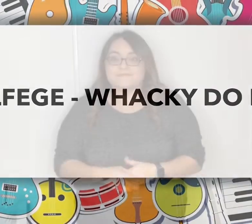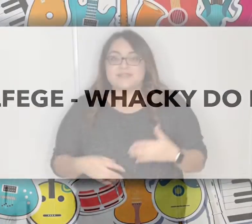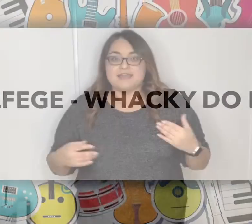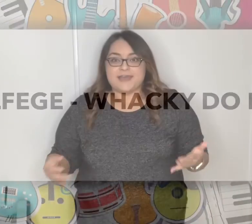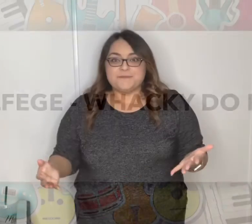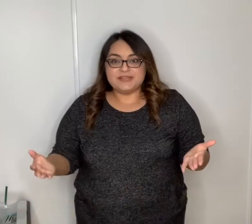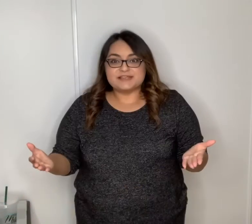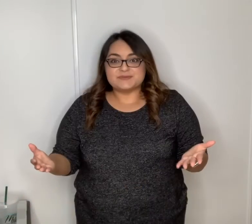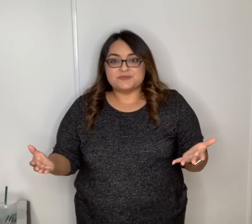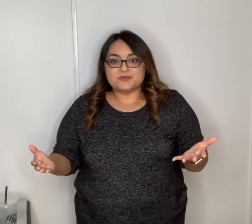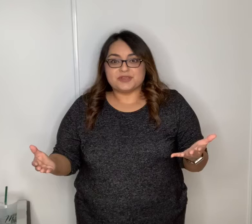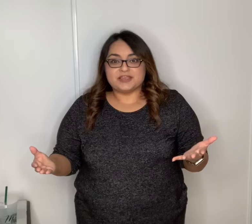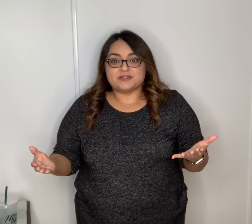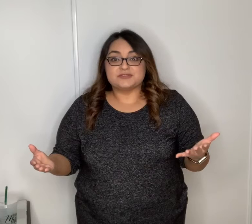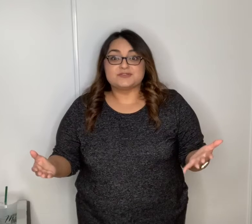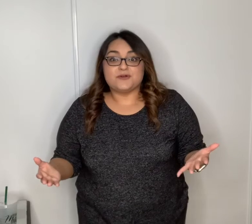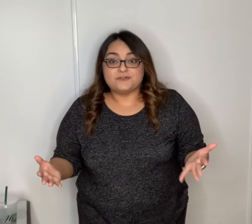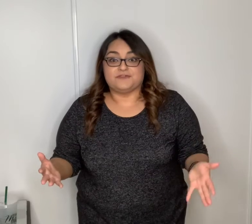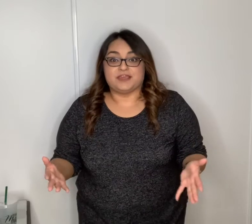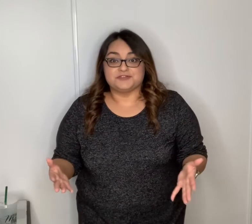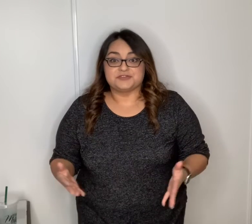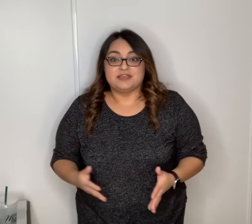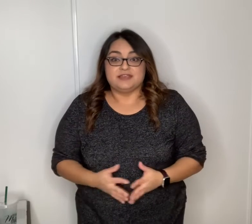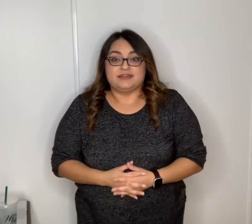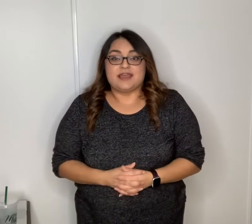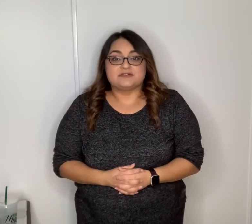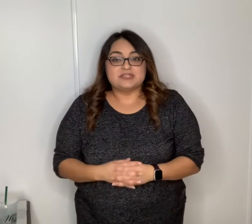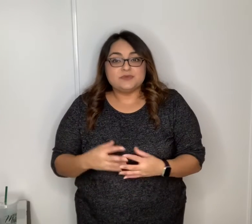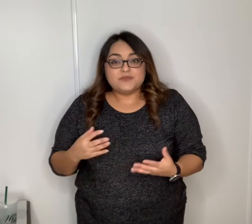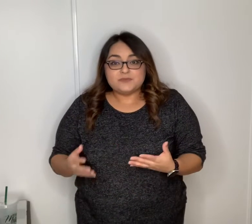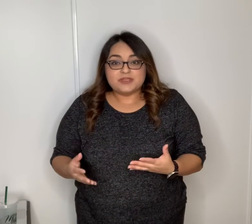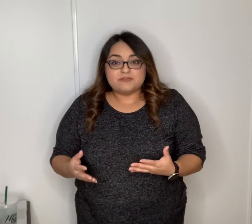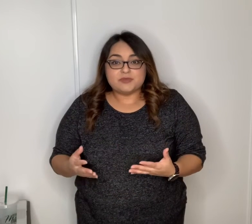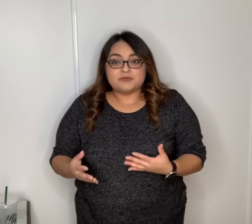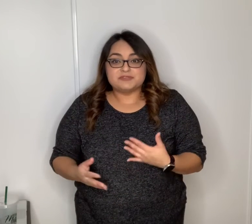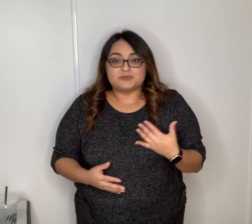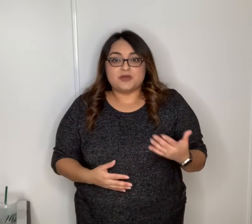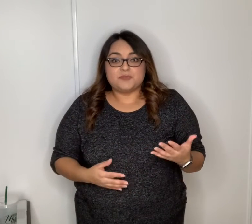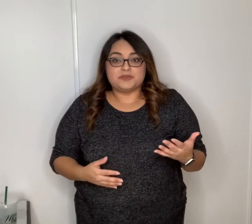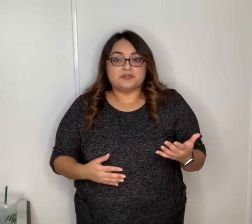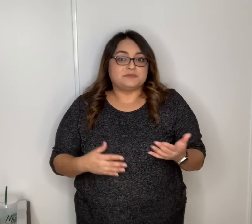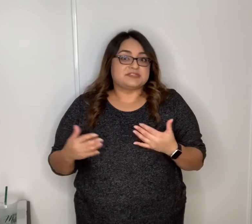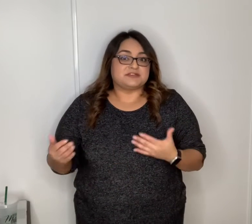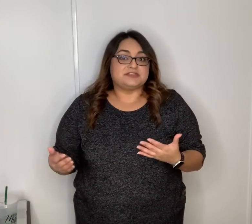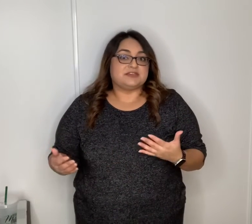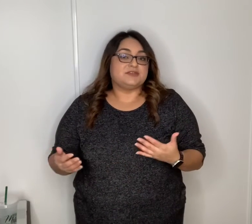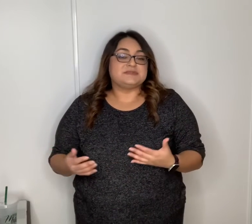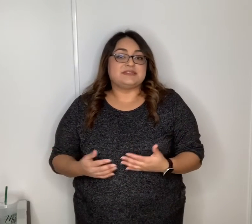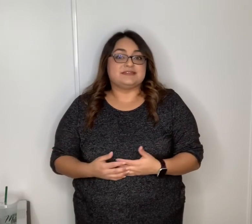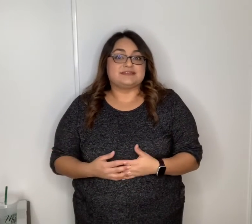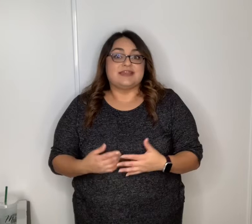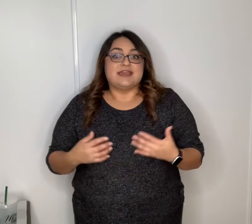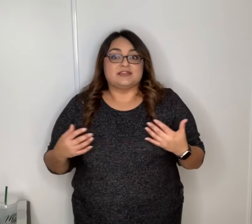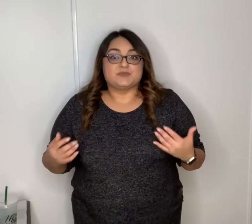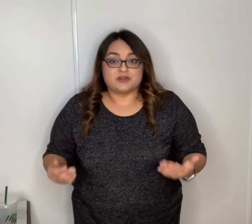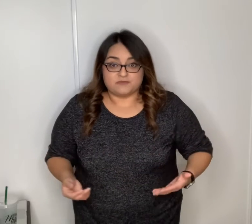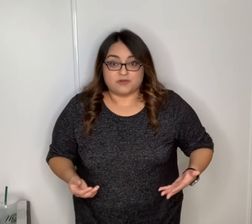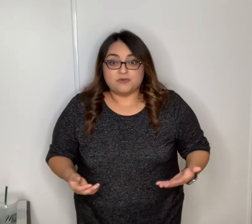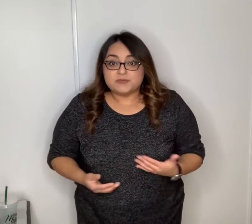up next we're gonna be working on solfege now some of you might remember mr. Palmer and miss Garcia using this as part of our warm